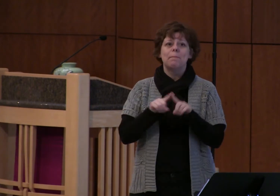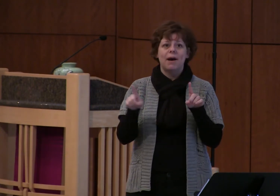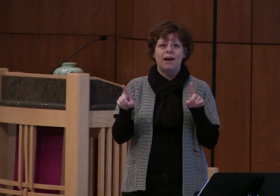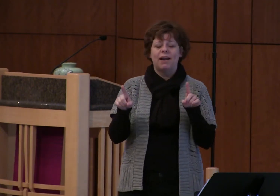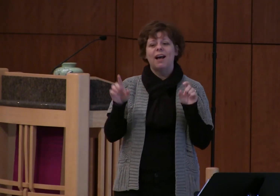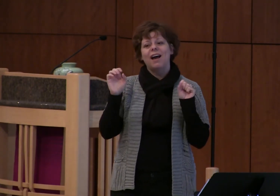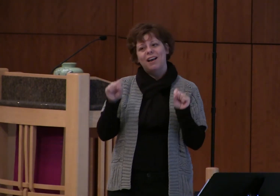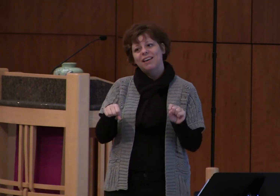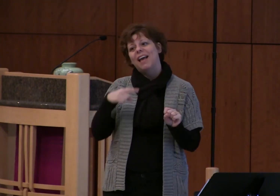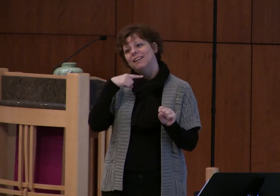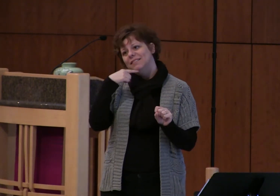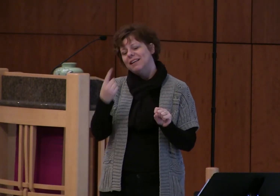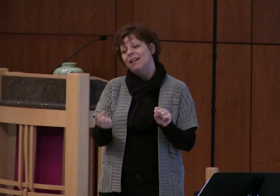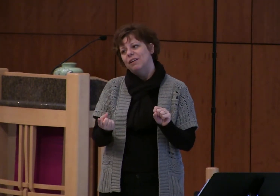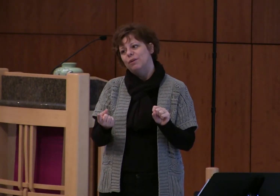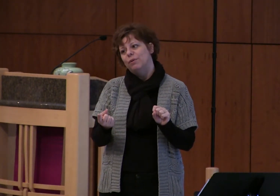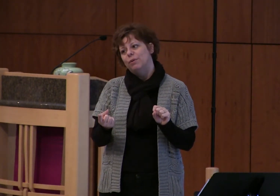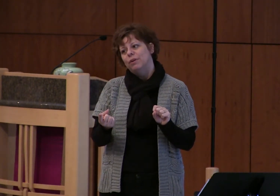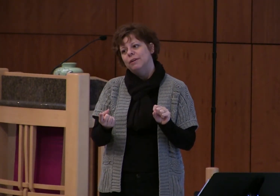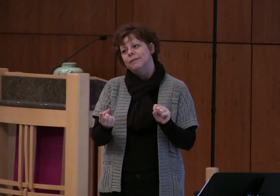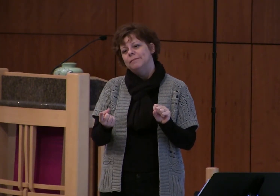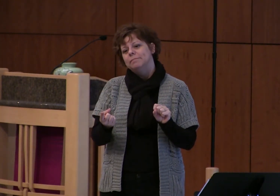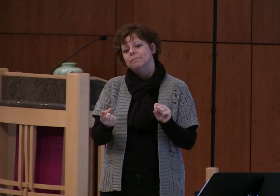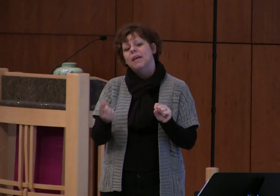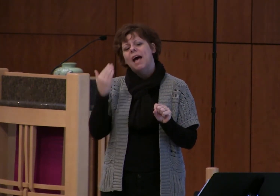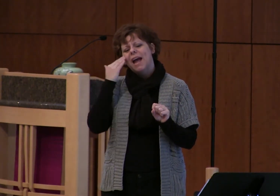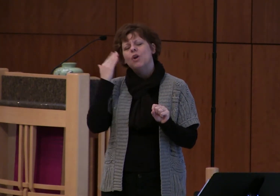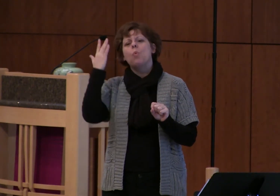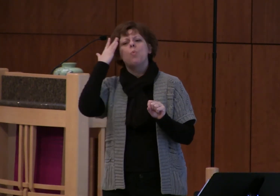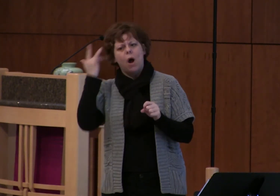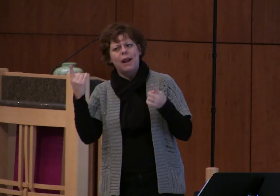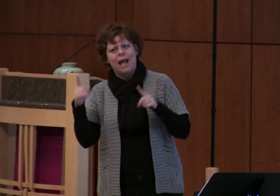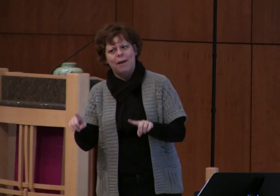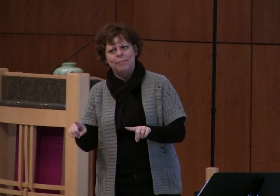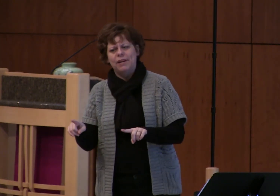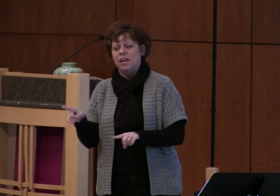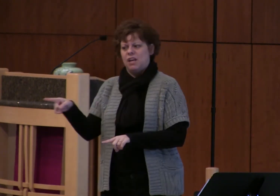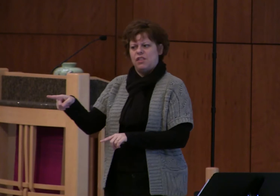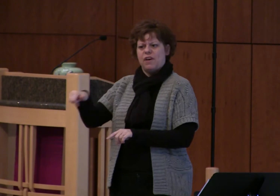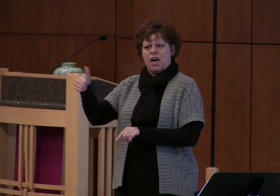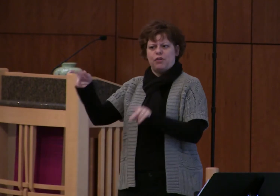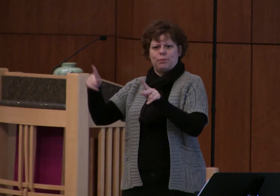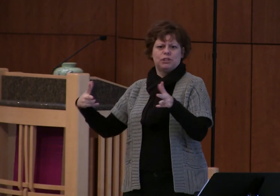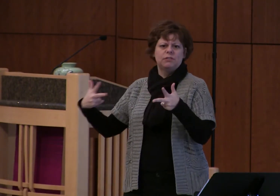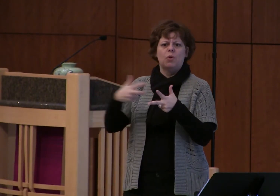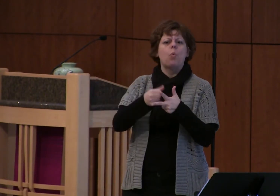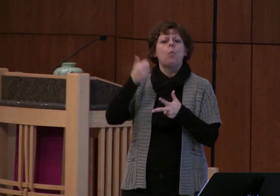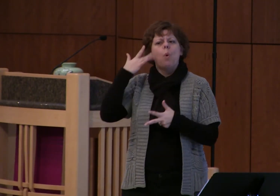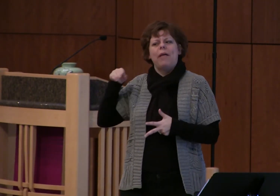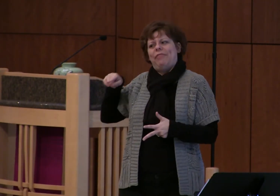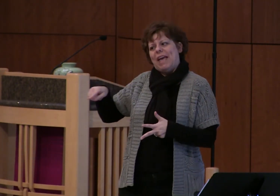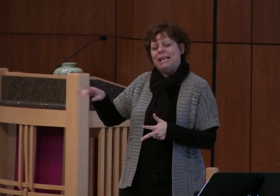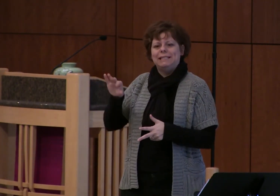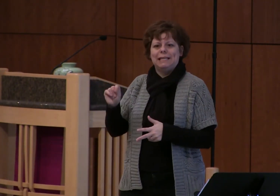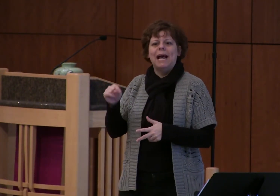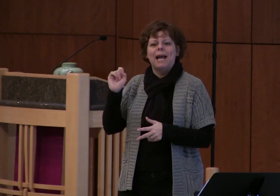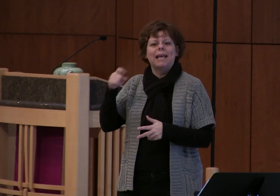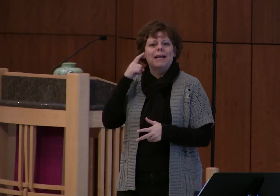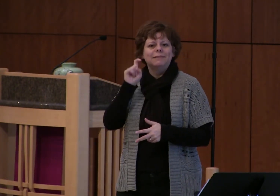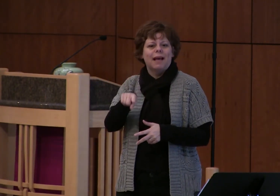it happened I can say why the driver that caused the accident did so because that